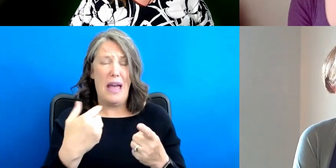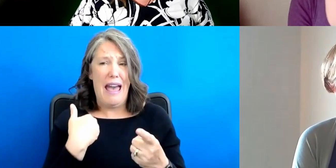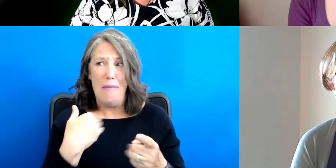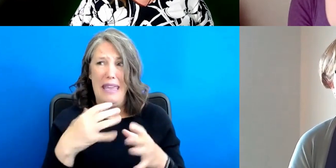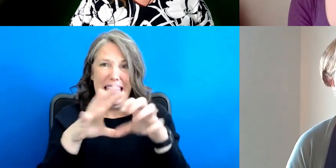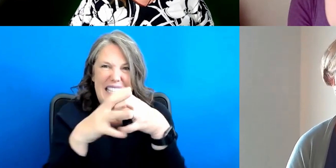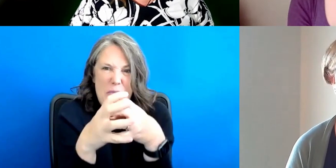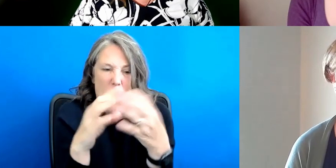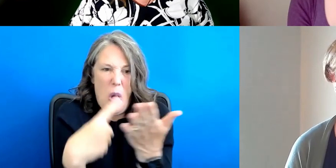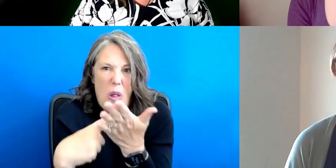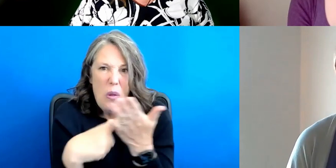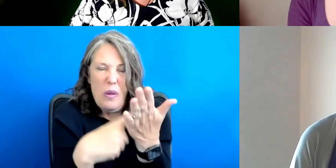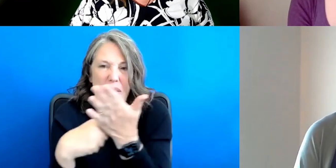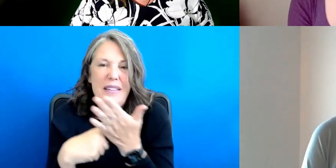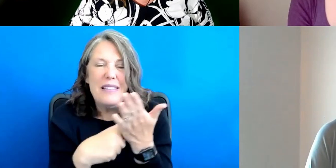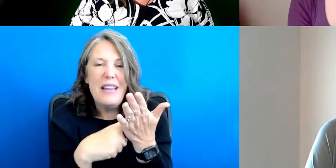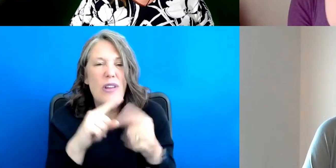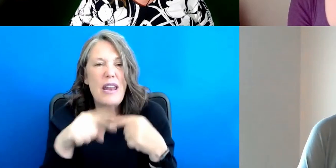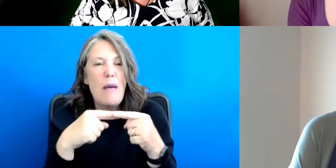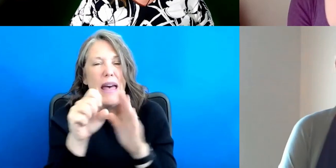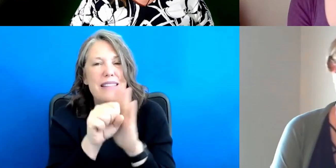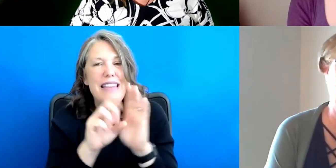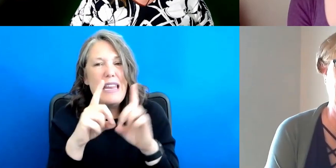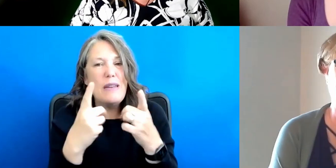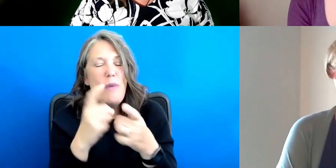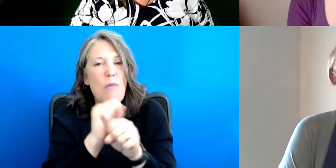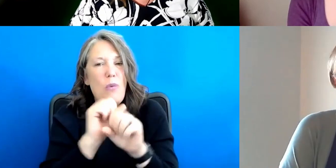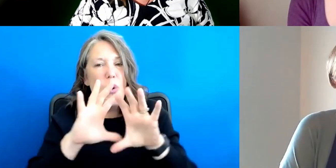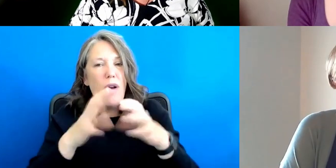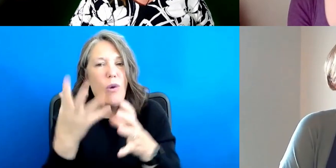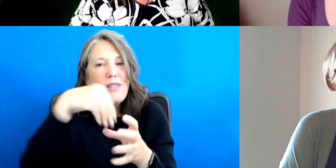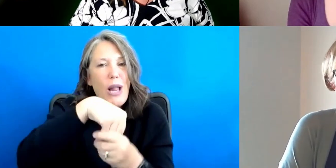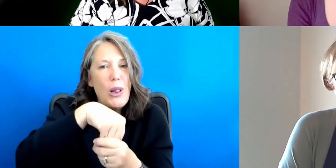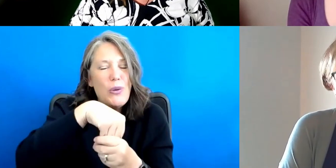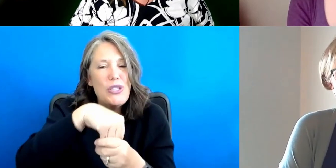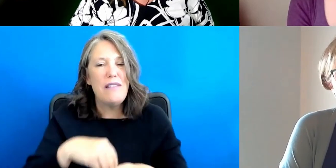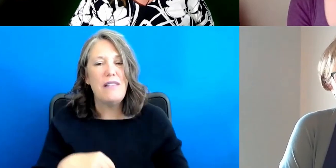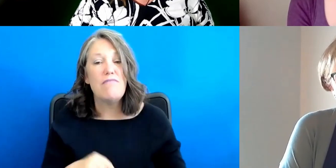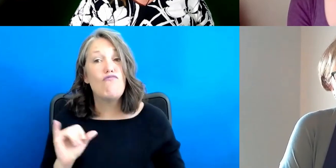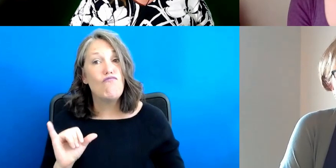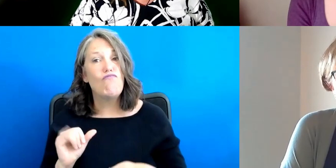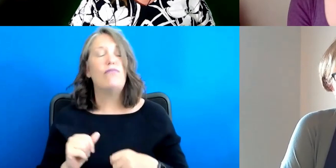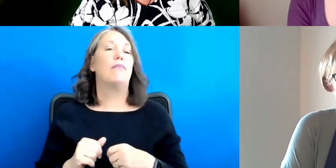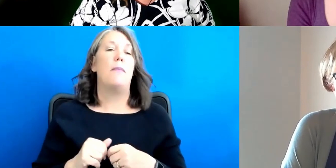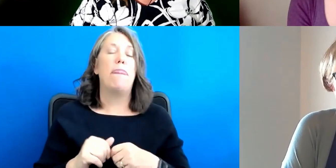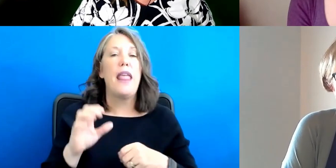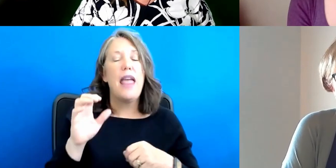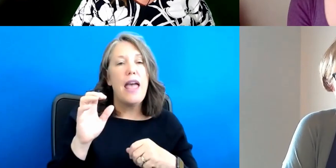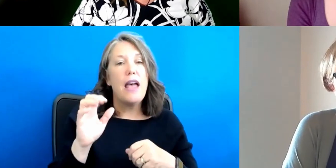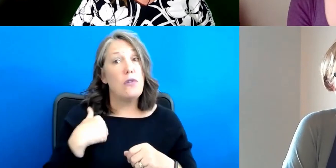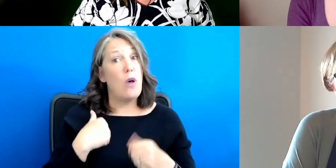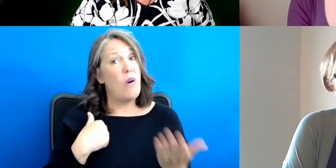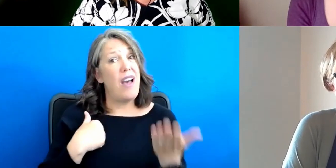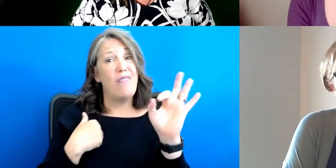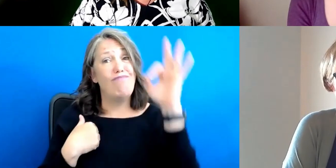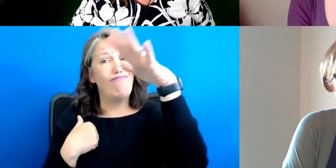state department and workforce inclusion. Um, and so I brought up